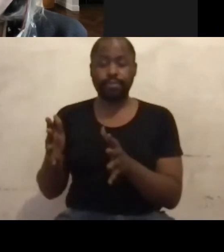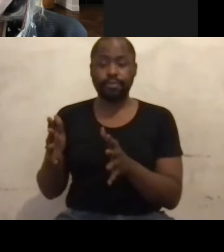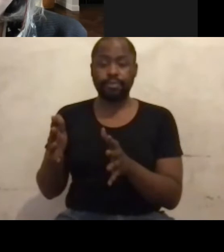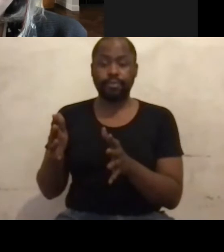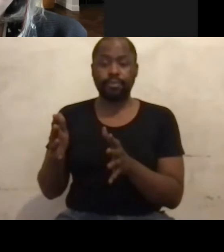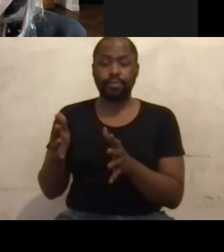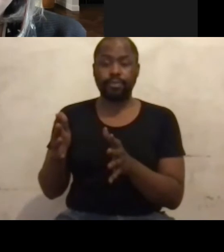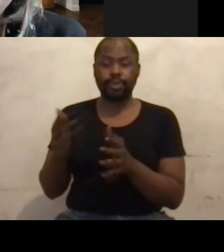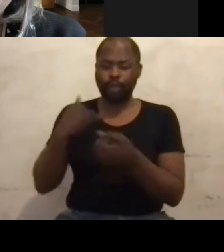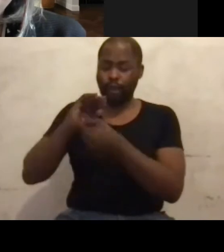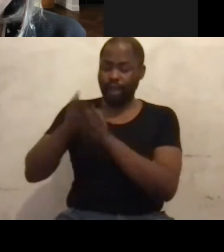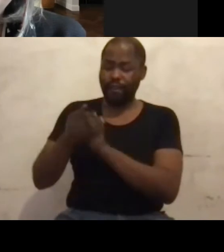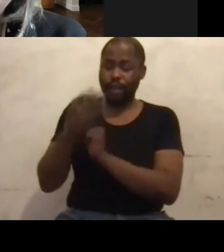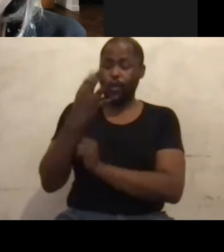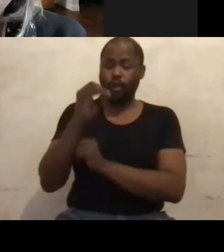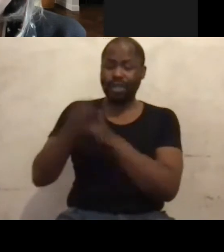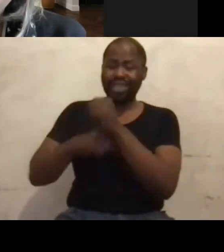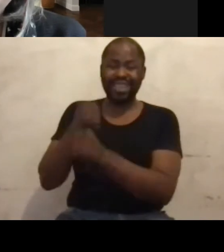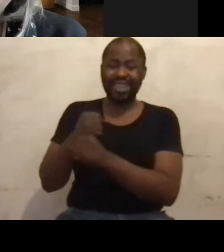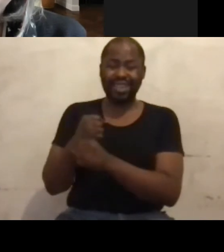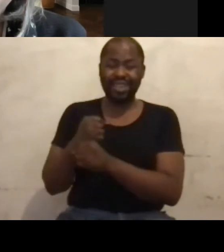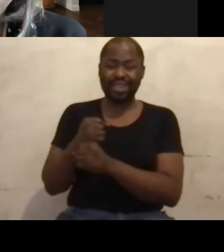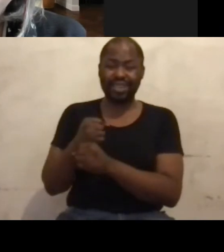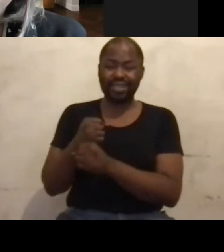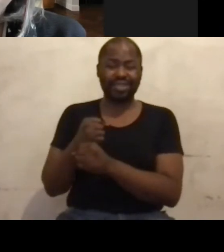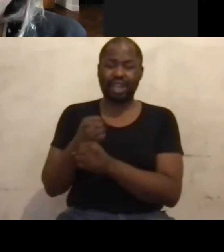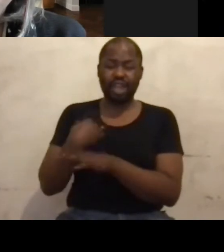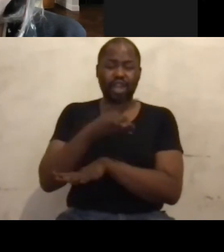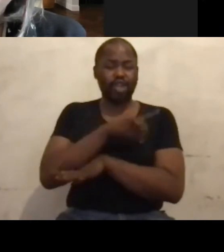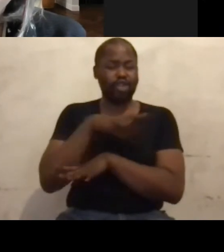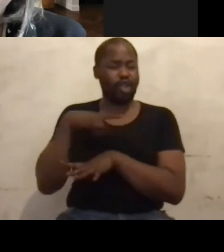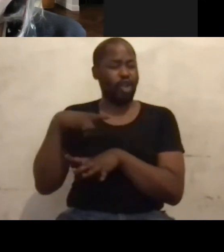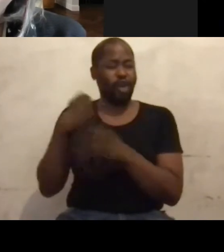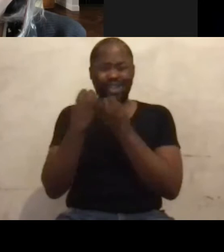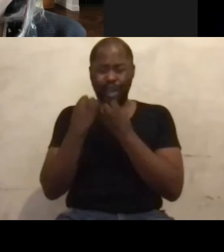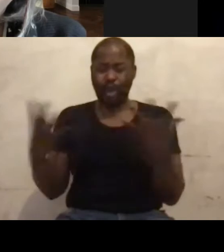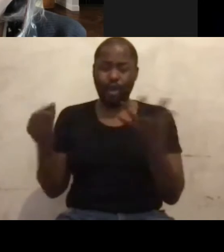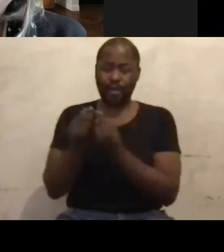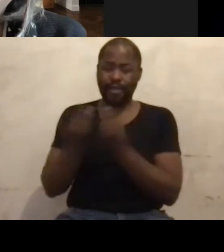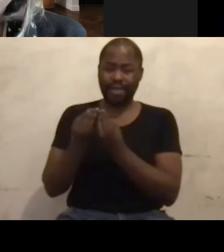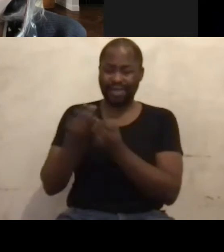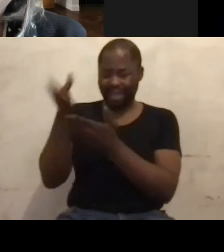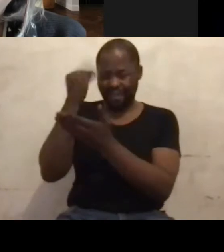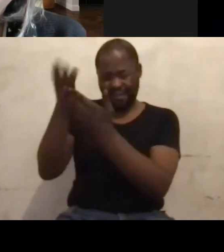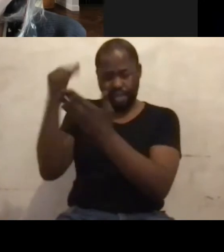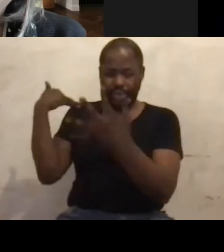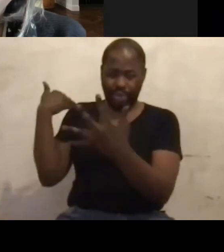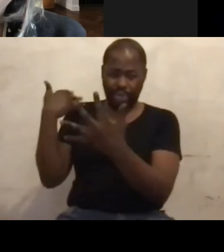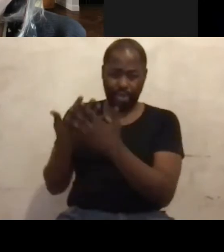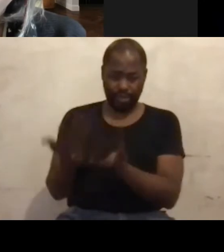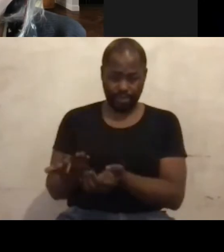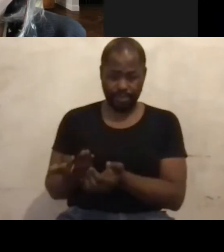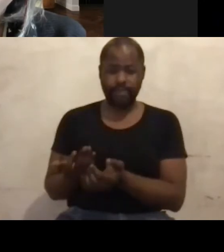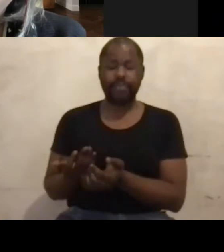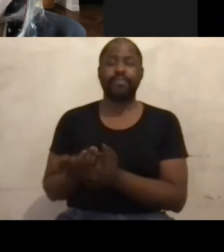decades in something like 100 pages, there's a lot that you're going to be living out. So I just wanted to pour it